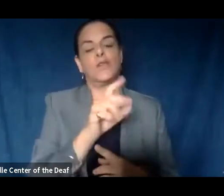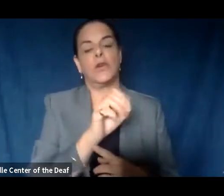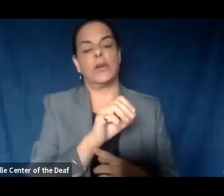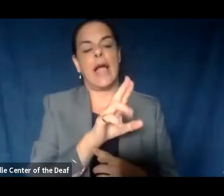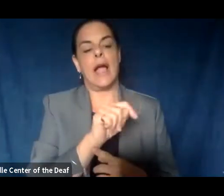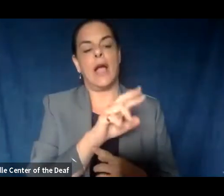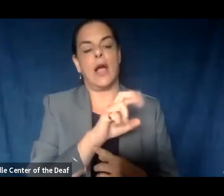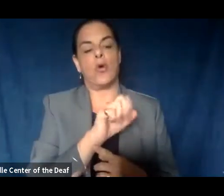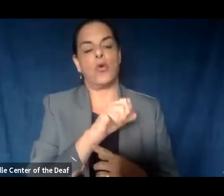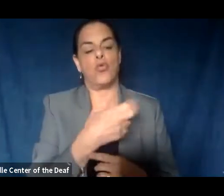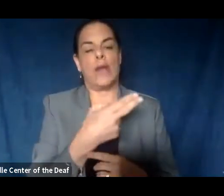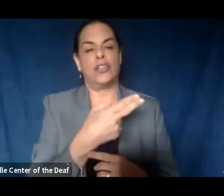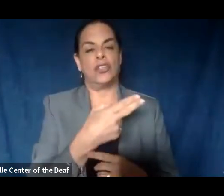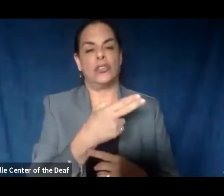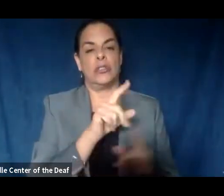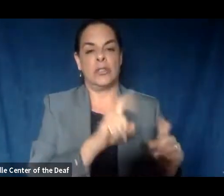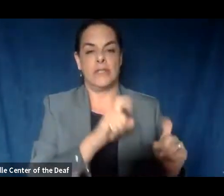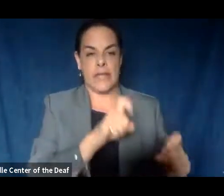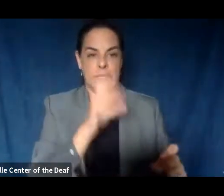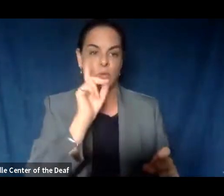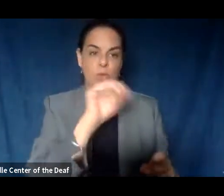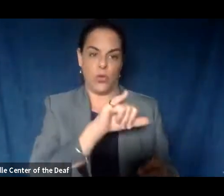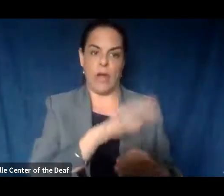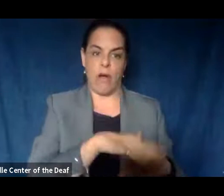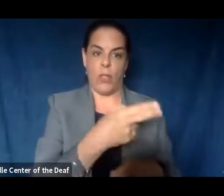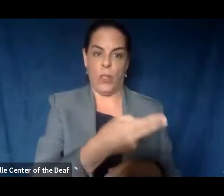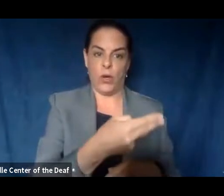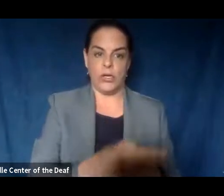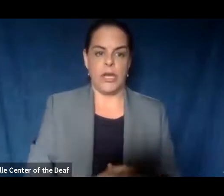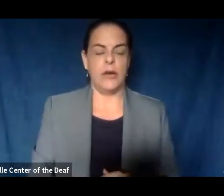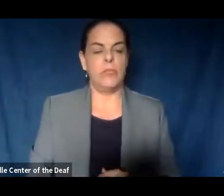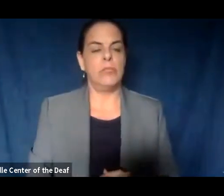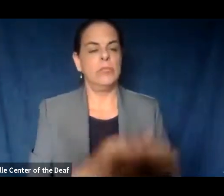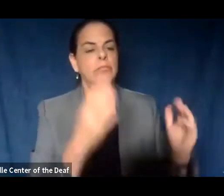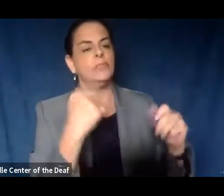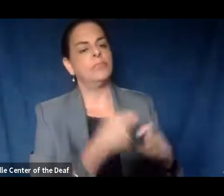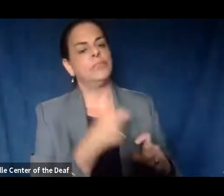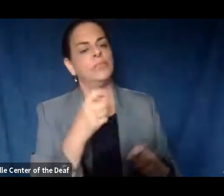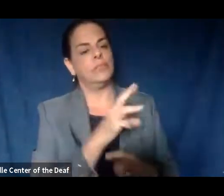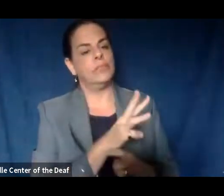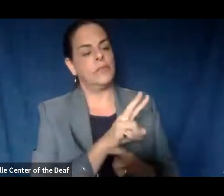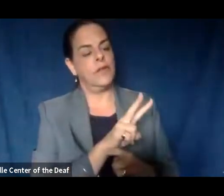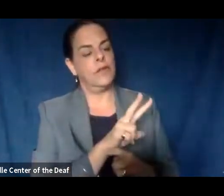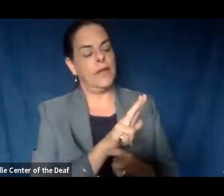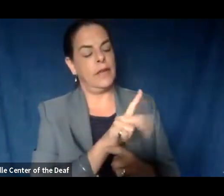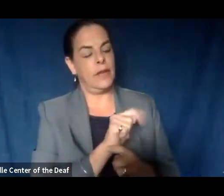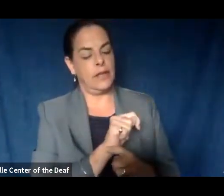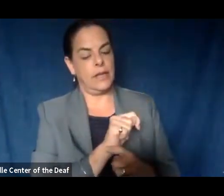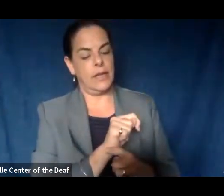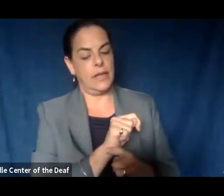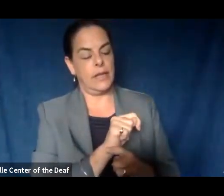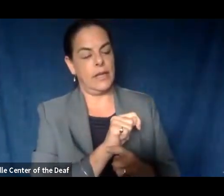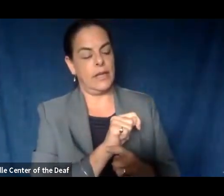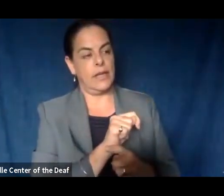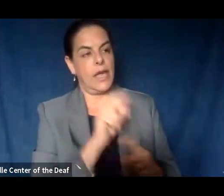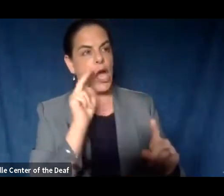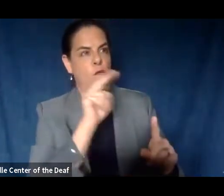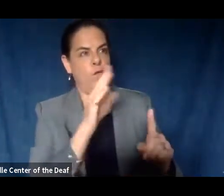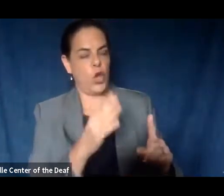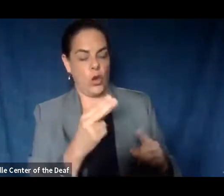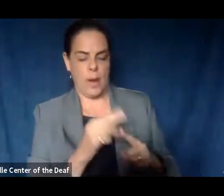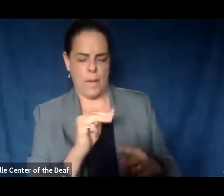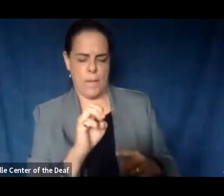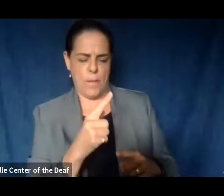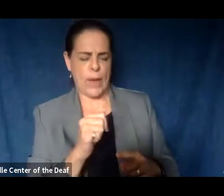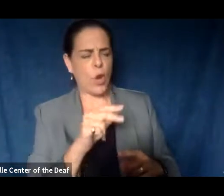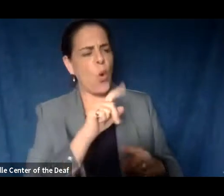believe we are going to do some outreach testing on Thursday. From a WVLT viewer via Megan, when will